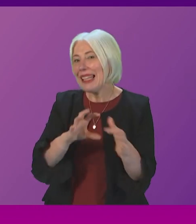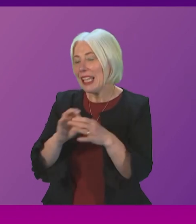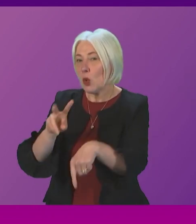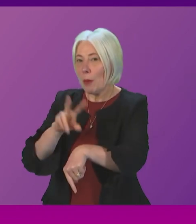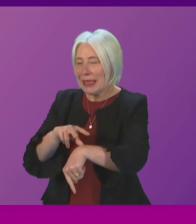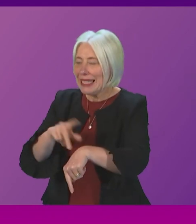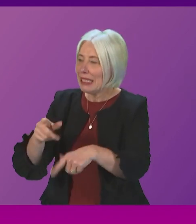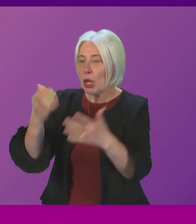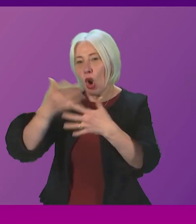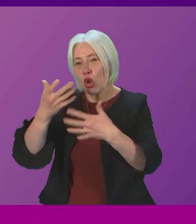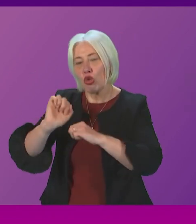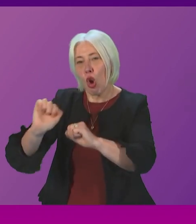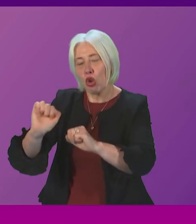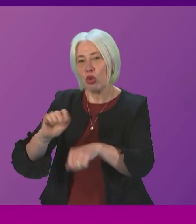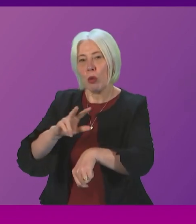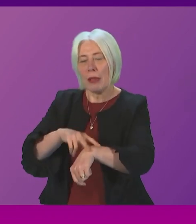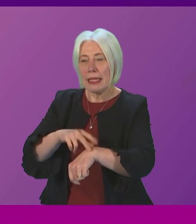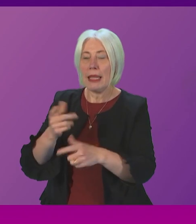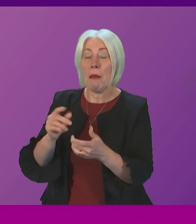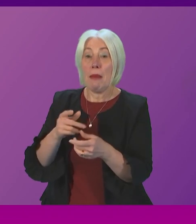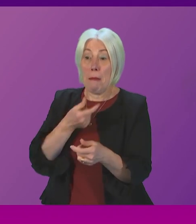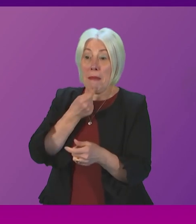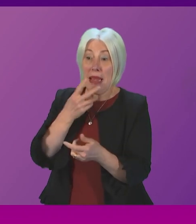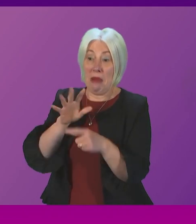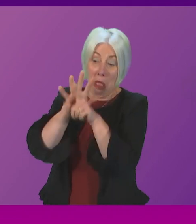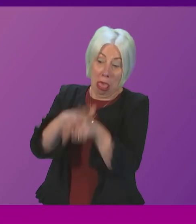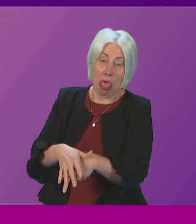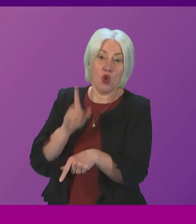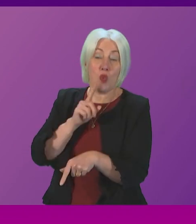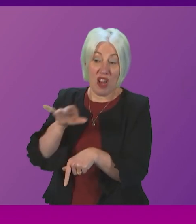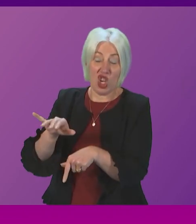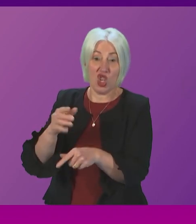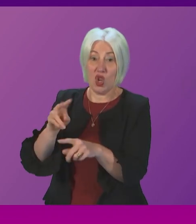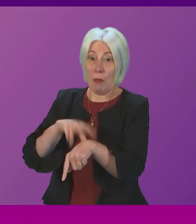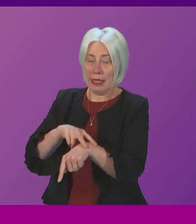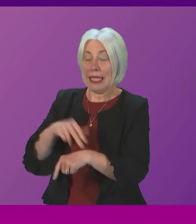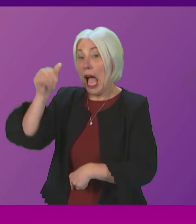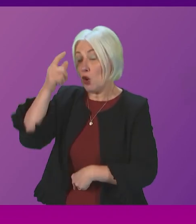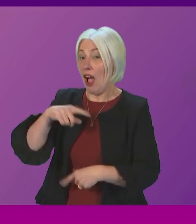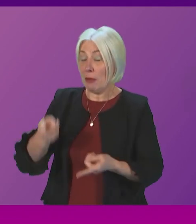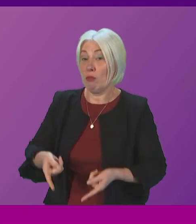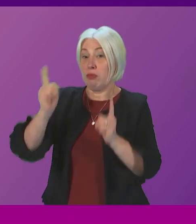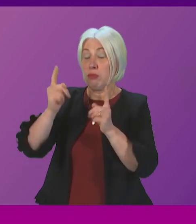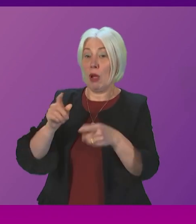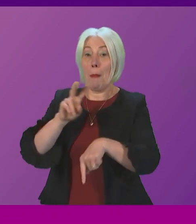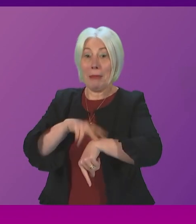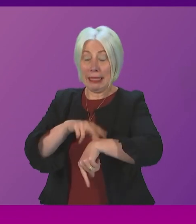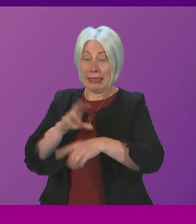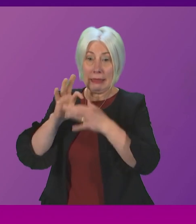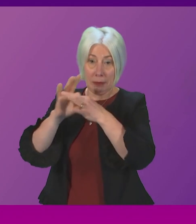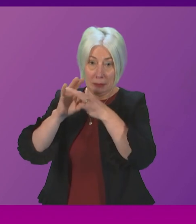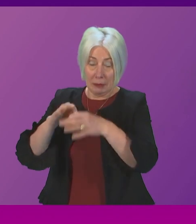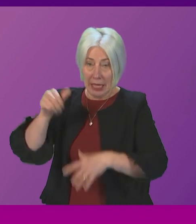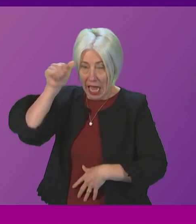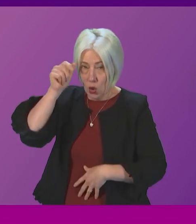some of the concerns that have been raised in relation to misogyny in the police force I know from my engagement with the chief constable with Ian Livingstone how